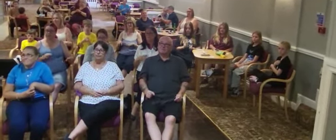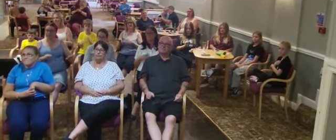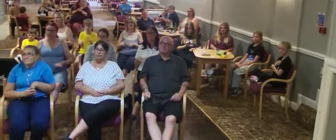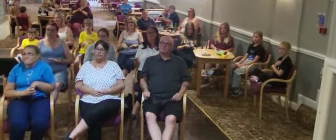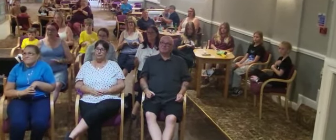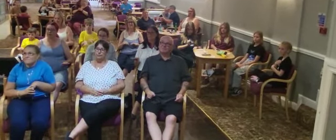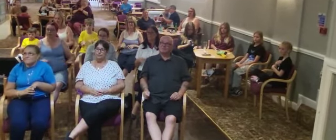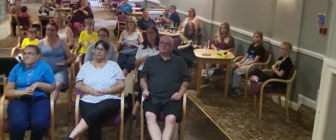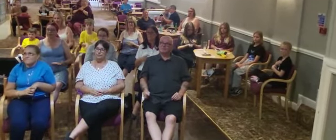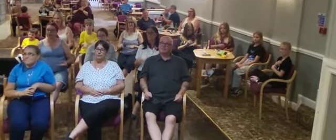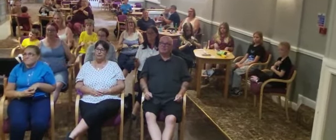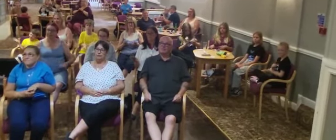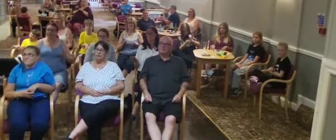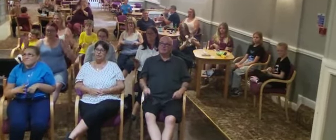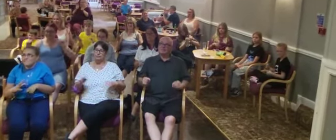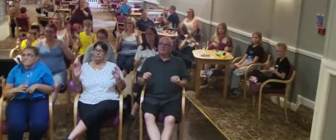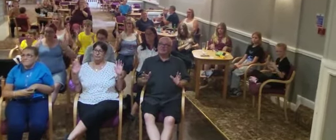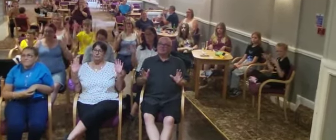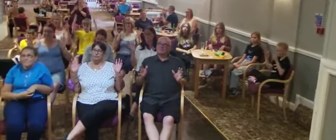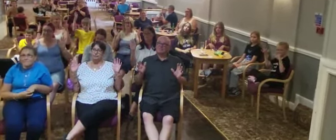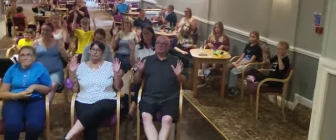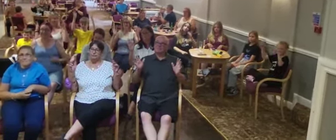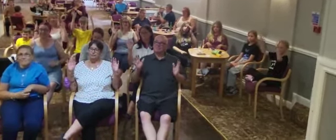ooh, ooh, she ooh Went out and